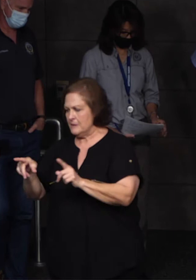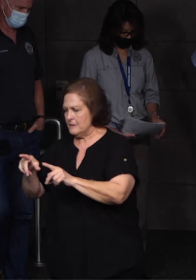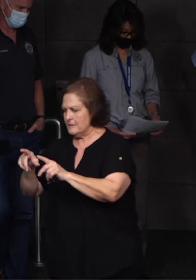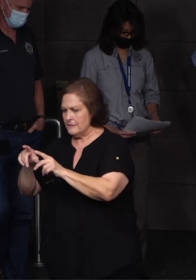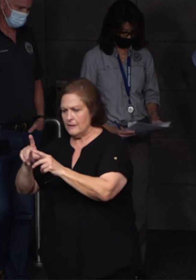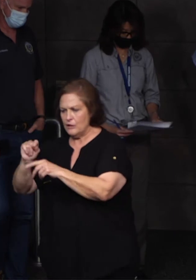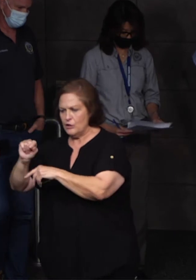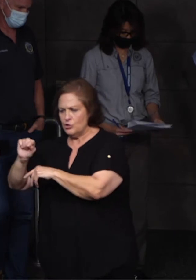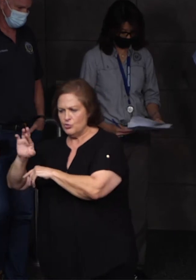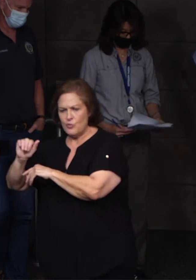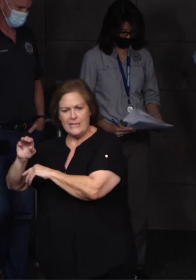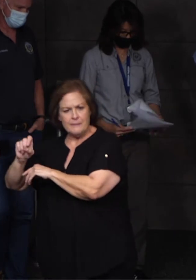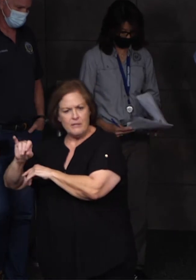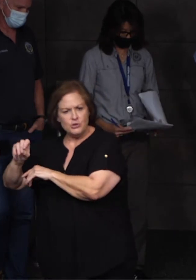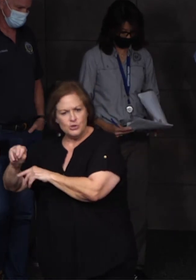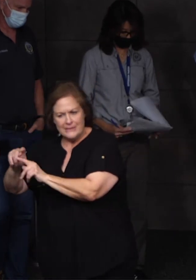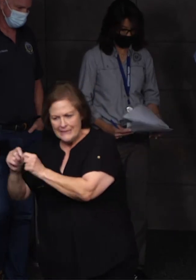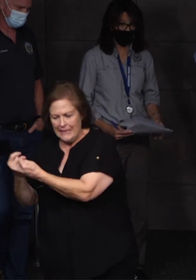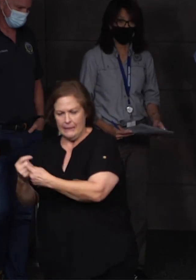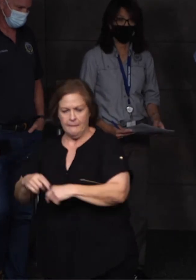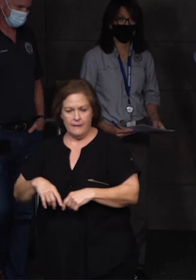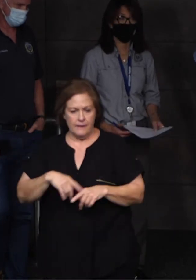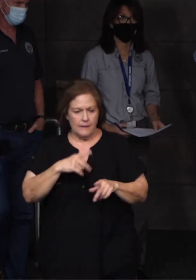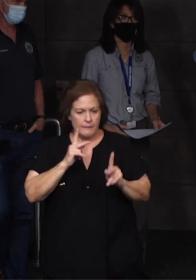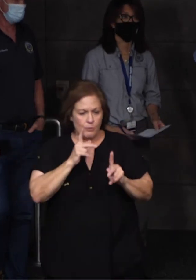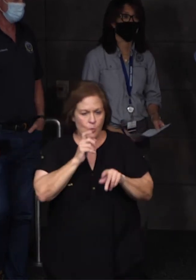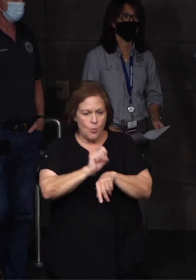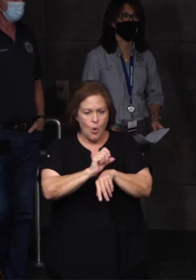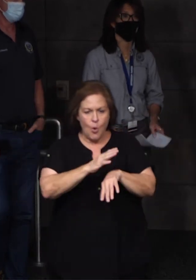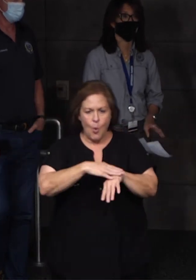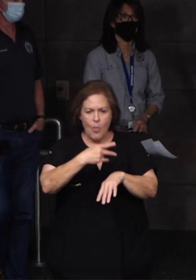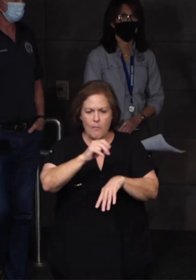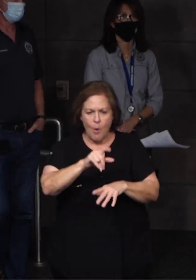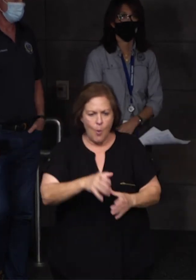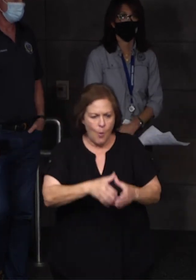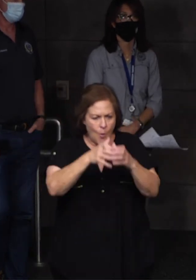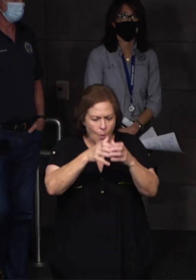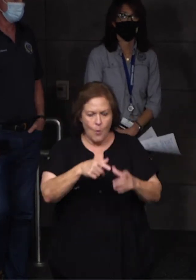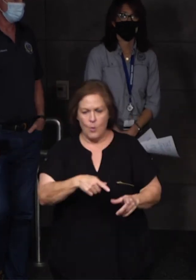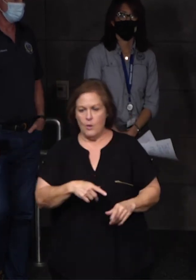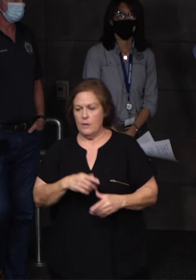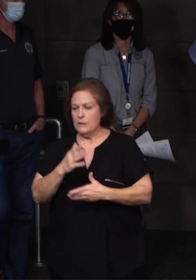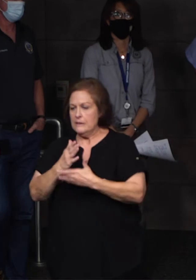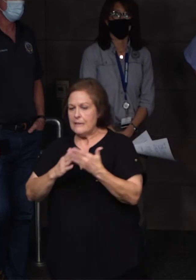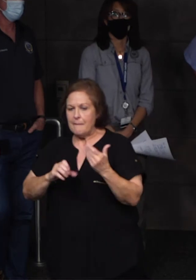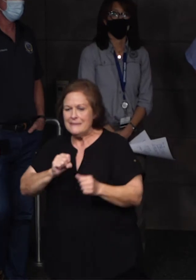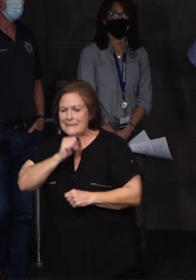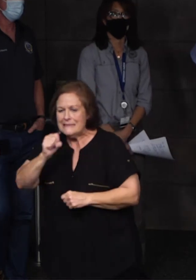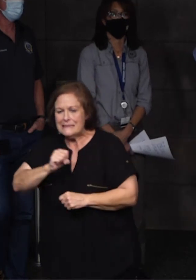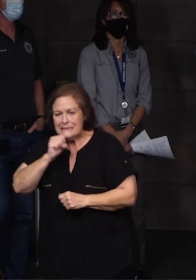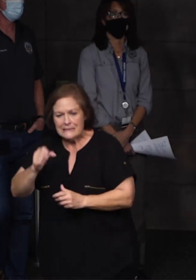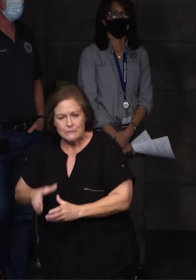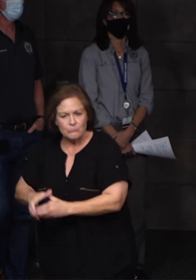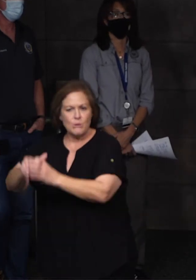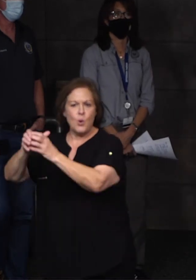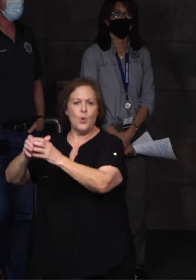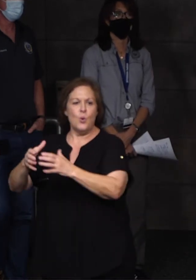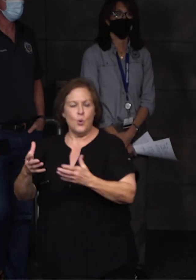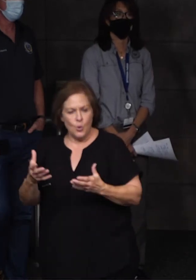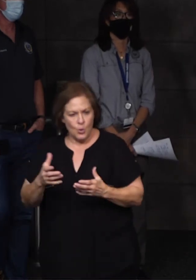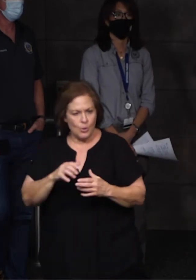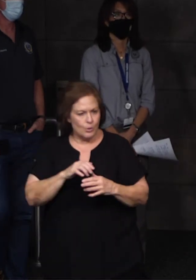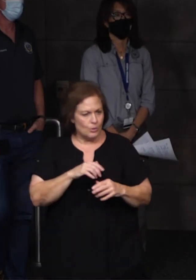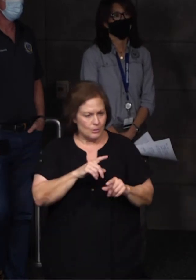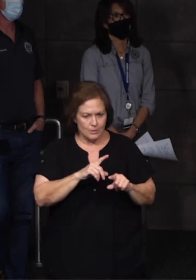If you think of the wooden poles, that's one animal. It's not an easy job. You think of the large steel structures, that's like the distribution